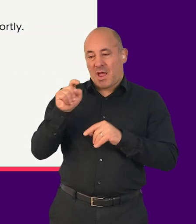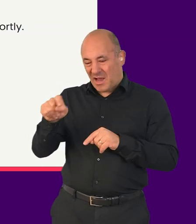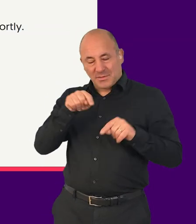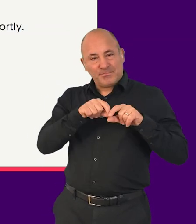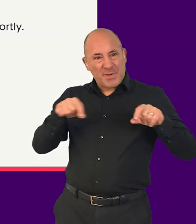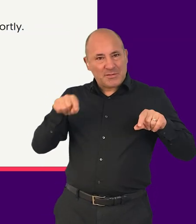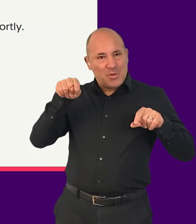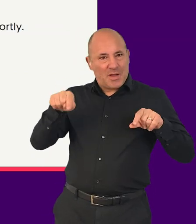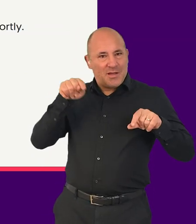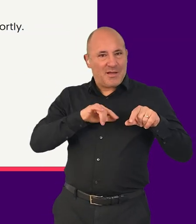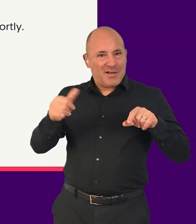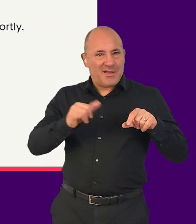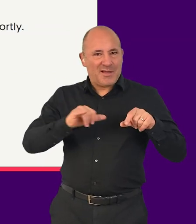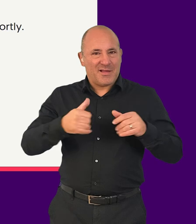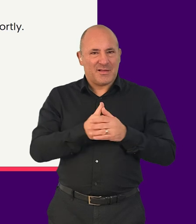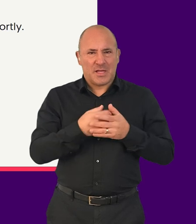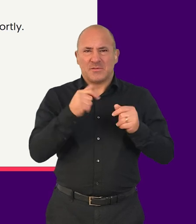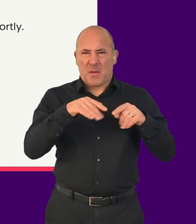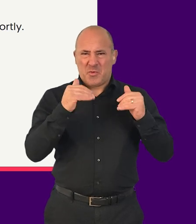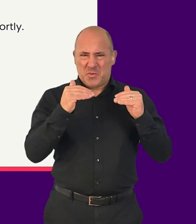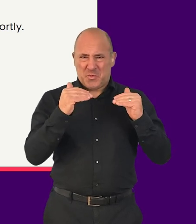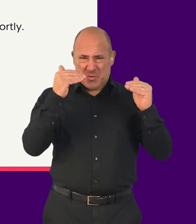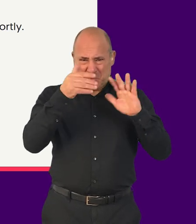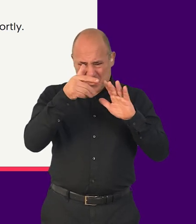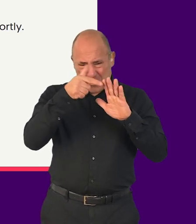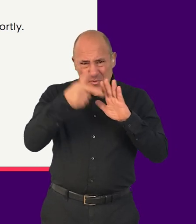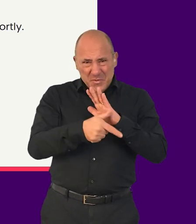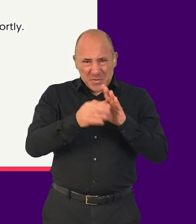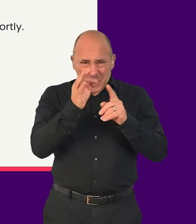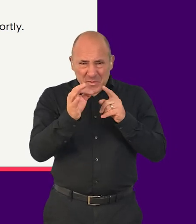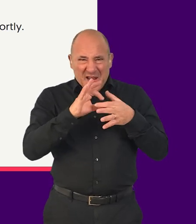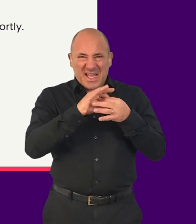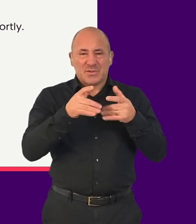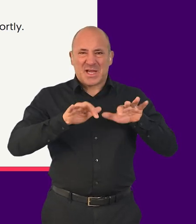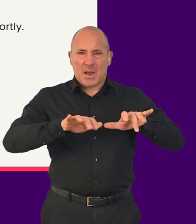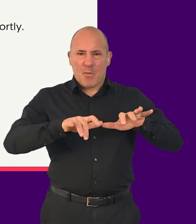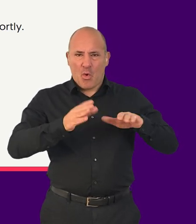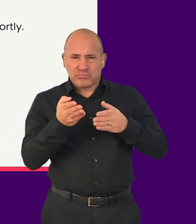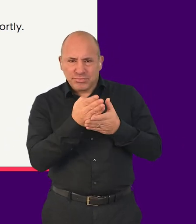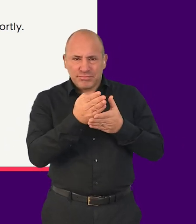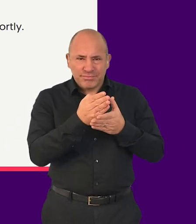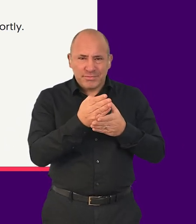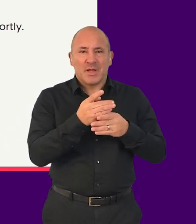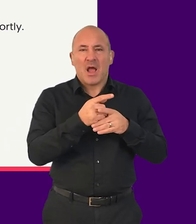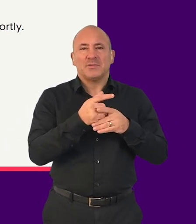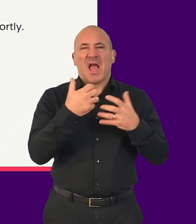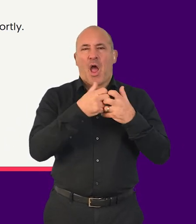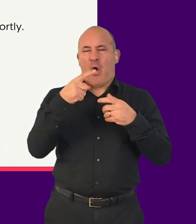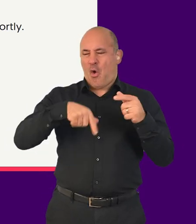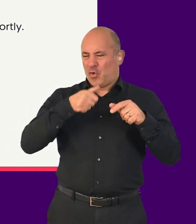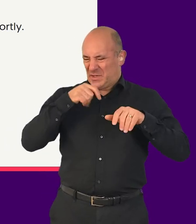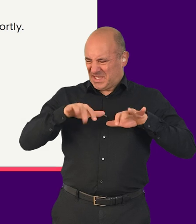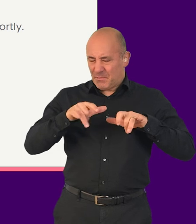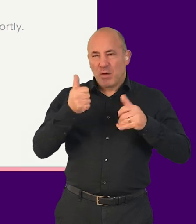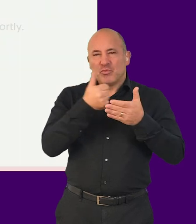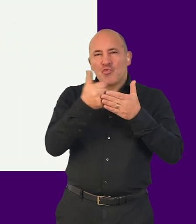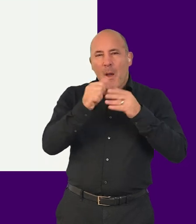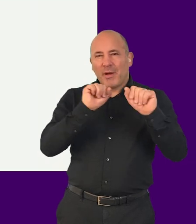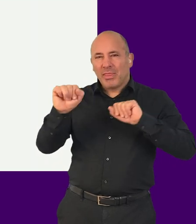These are some of the high level details about keyboard navigation and common strategies that people browsing with a keyboard use. To